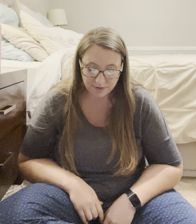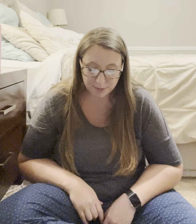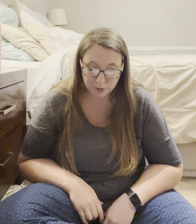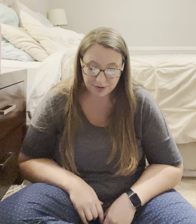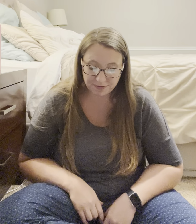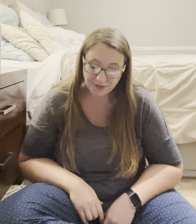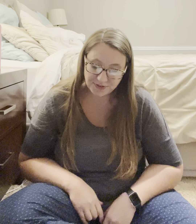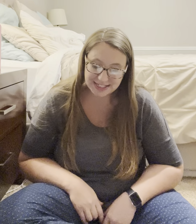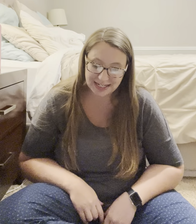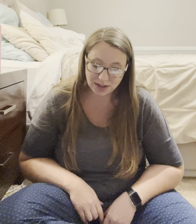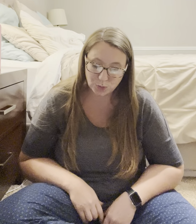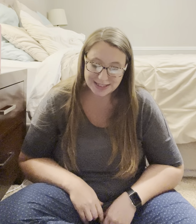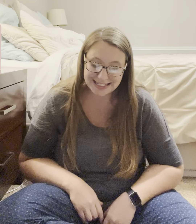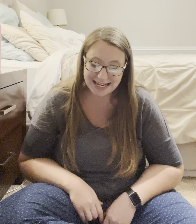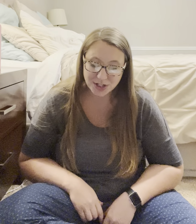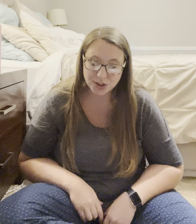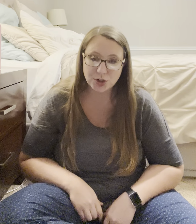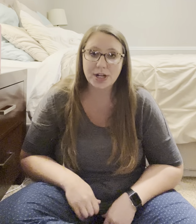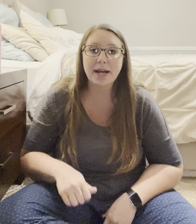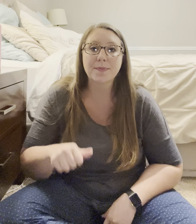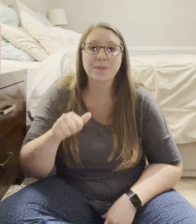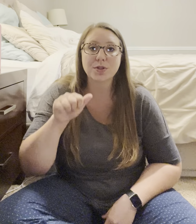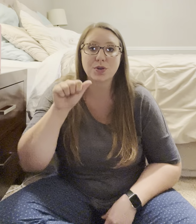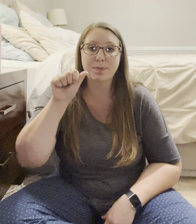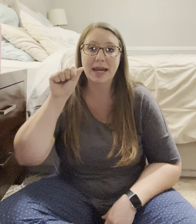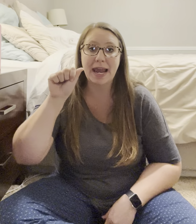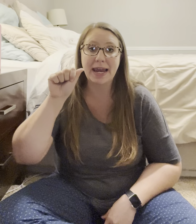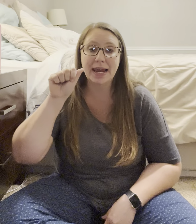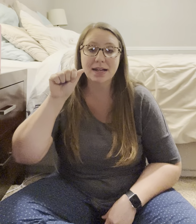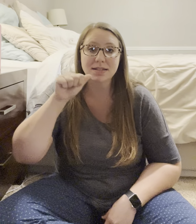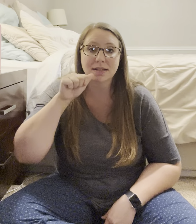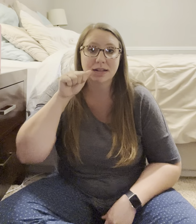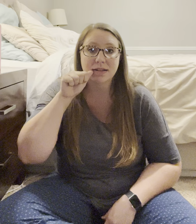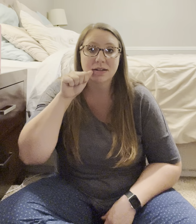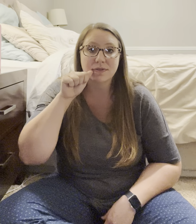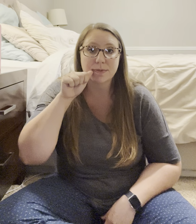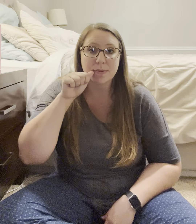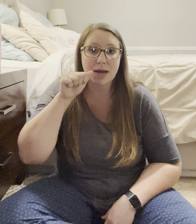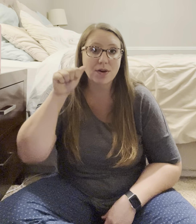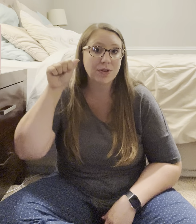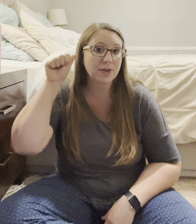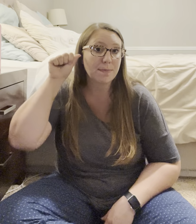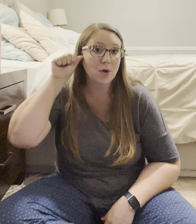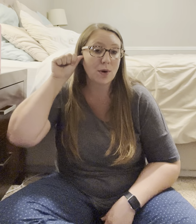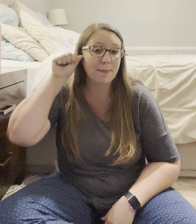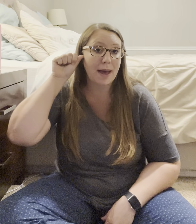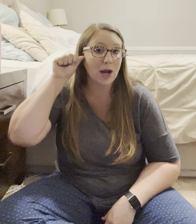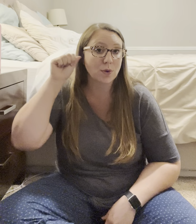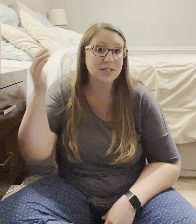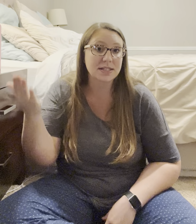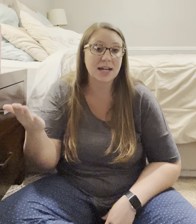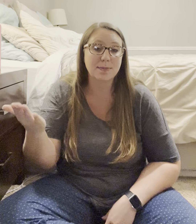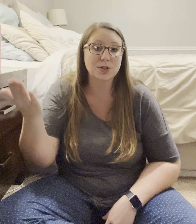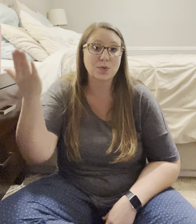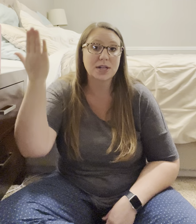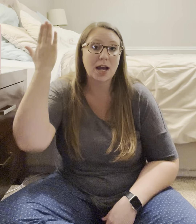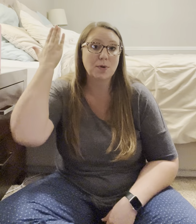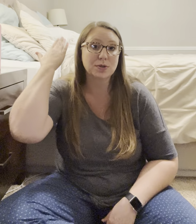February 15th was yesterday. So, it'd be a hand from the mouth going backwards in time. So, time goes